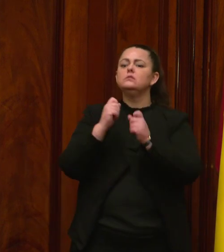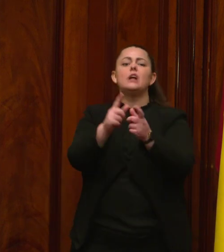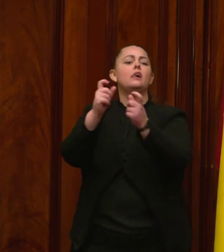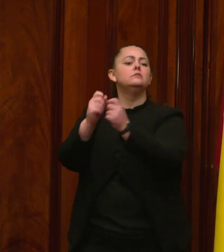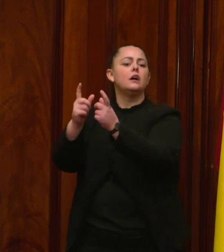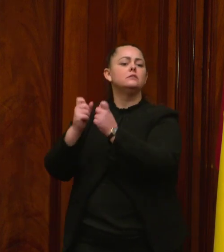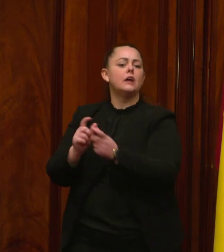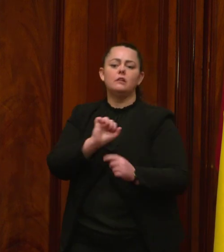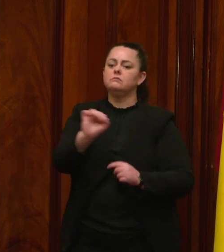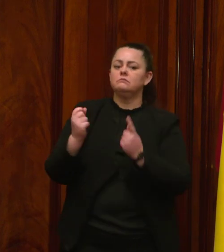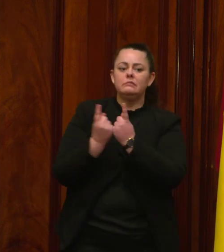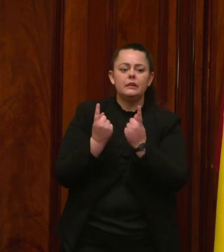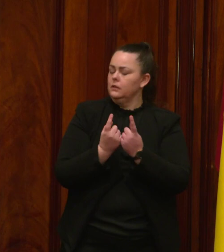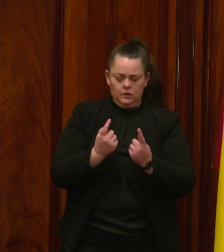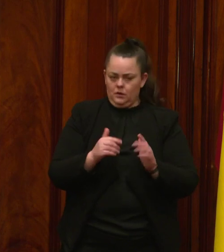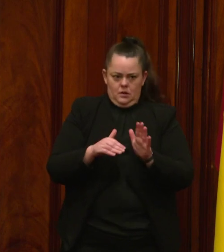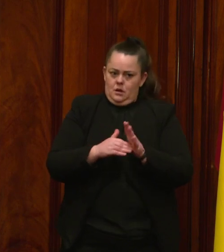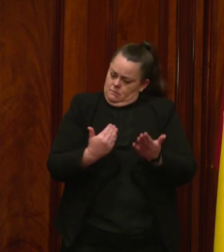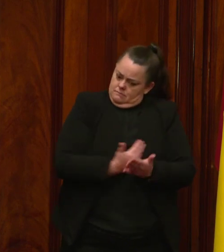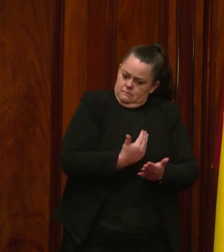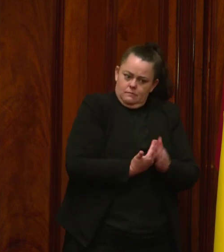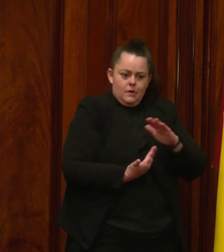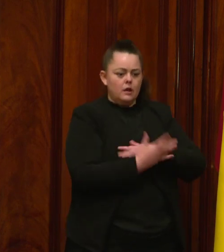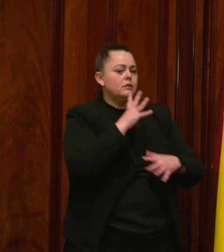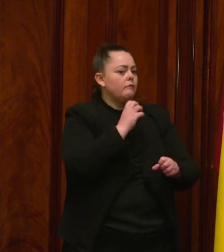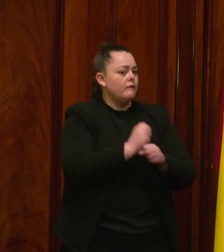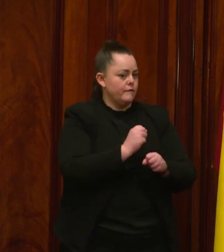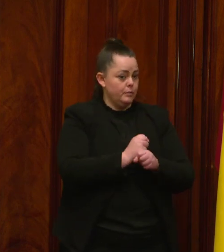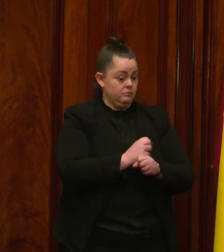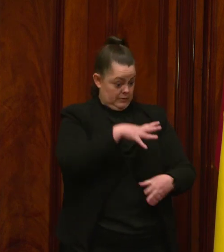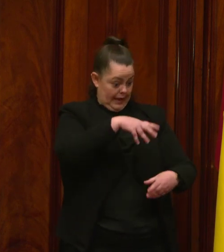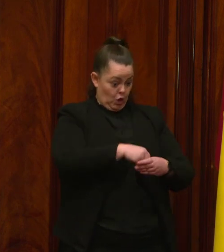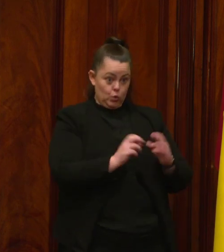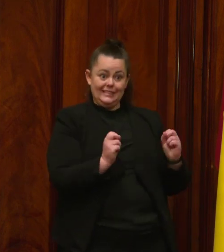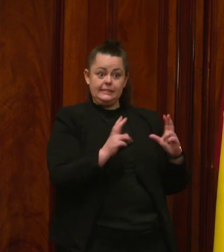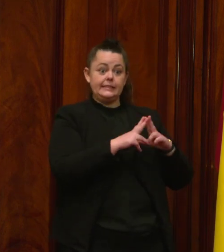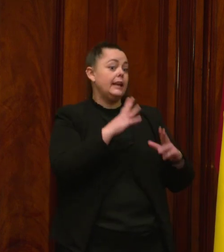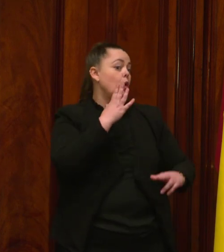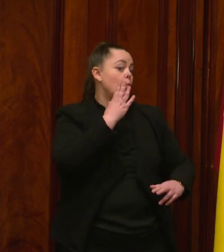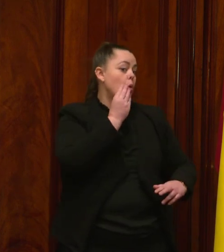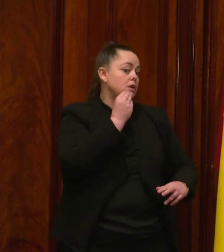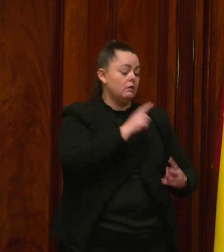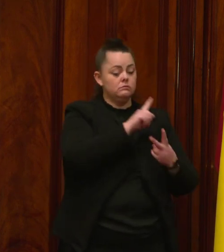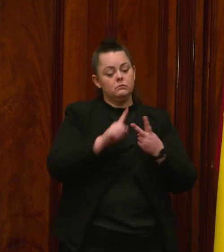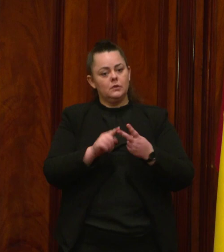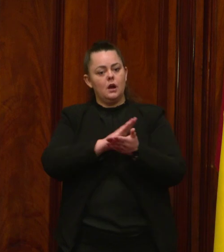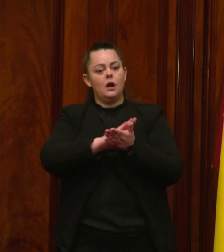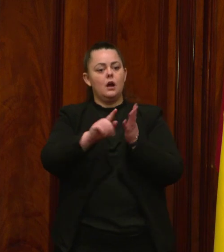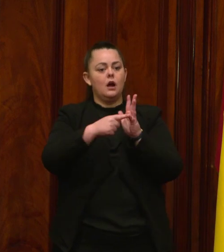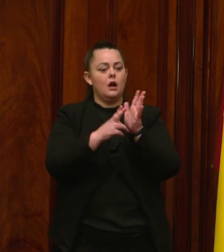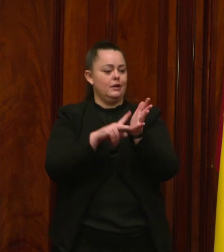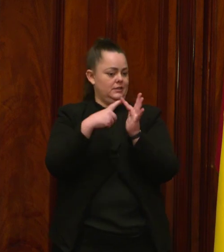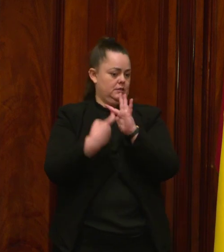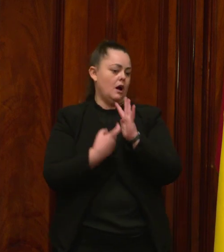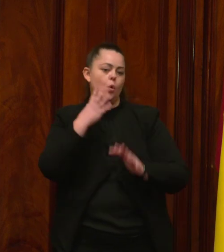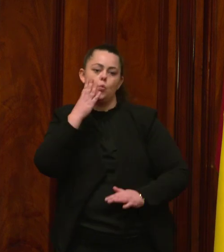This includes safeguarding the public ownership of Sydney Water and Hunter Water. Sydney Water has provided